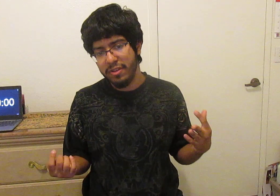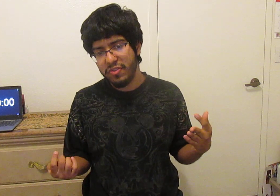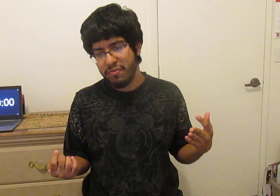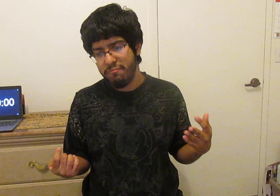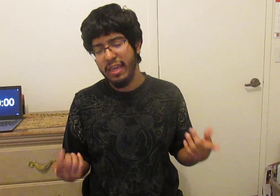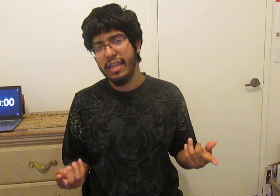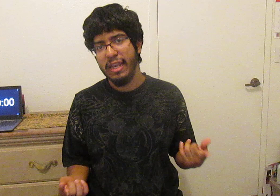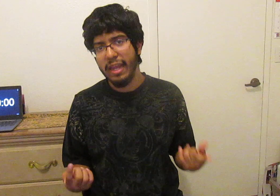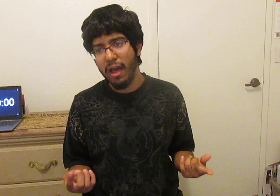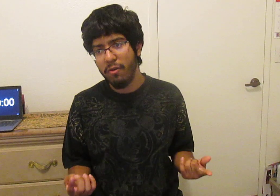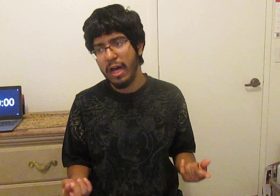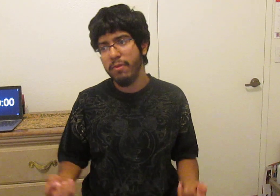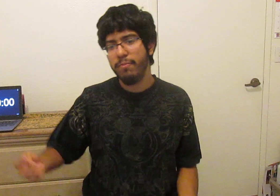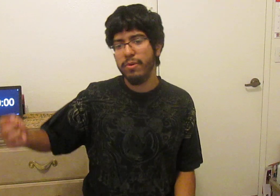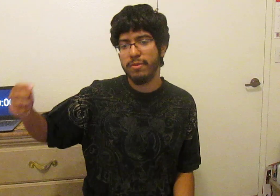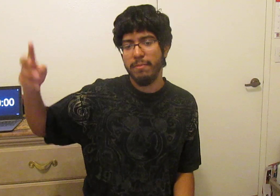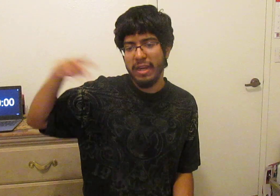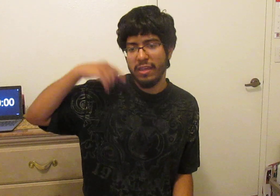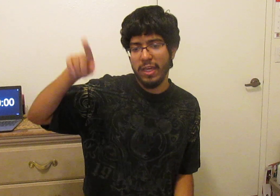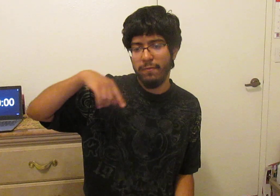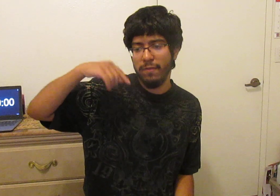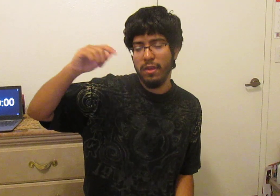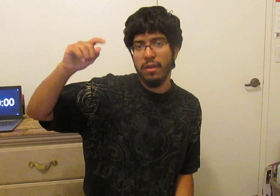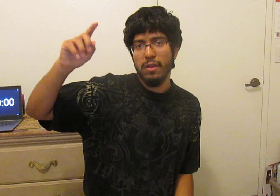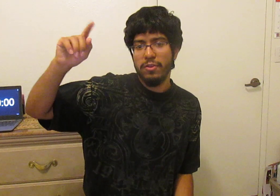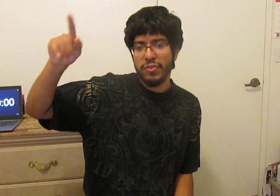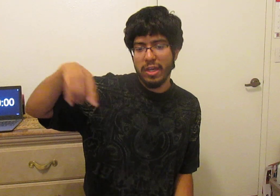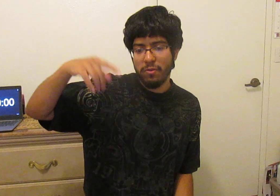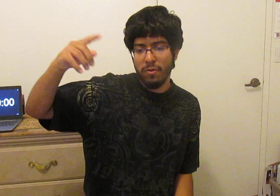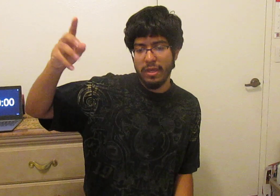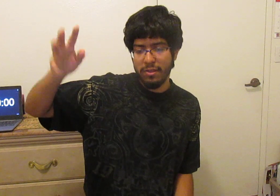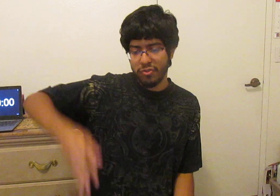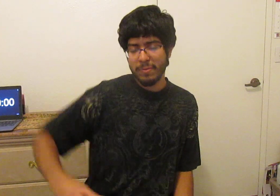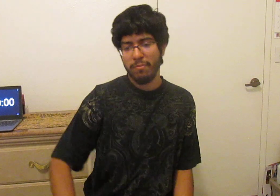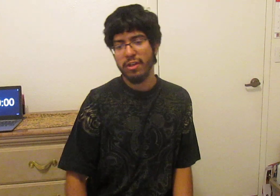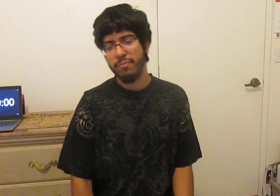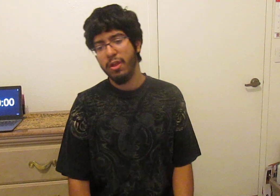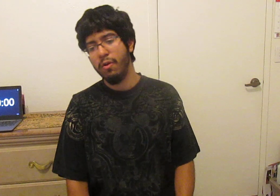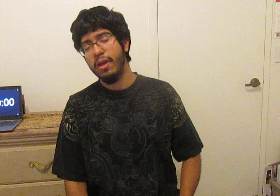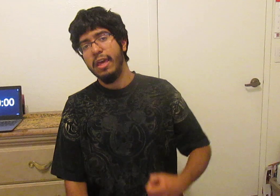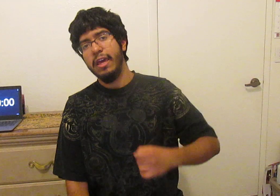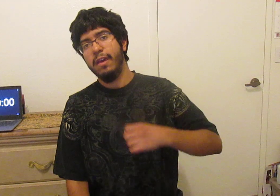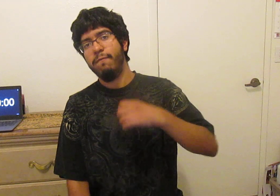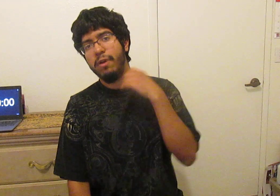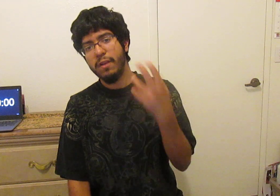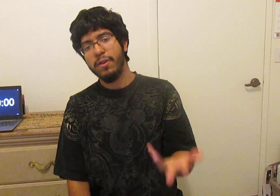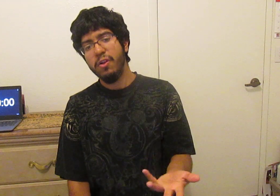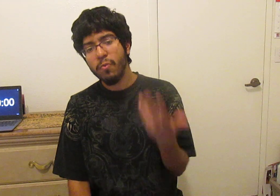is taken down I'ma put the mania cave channel in the description box below and for any of y'all who